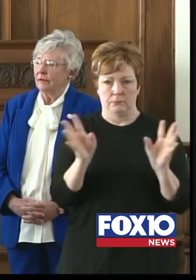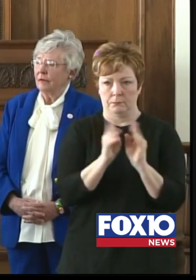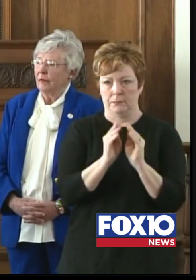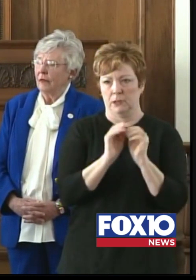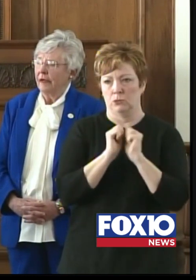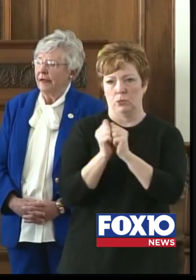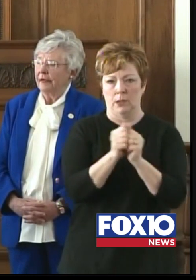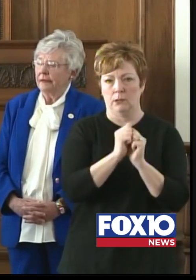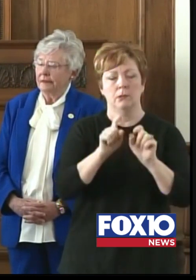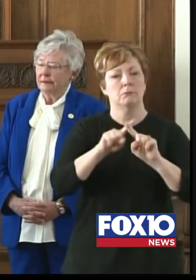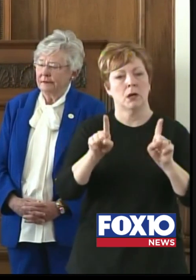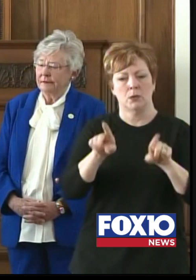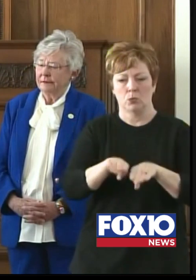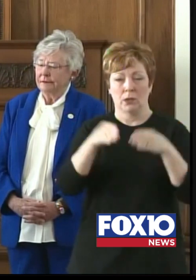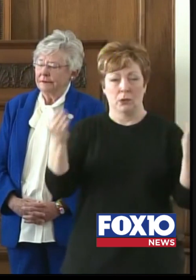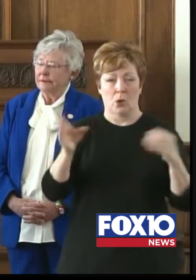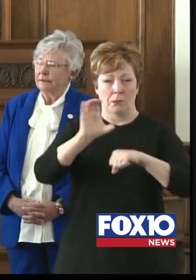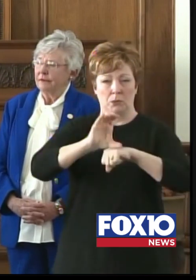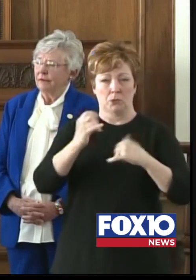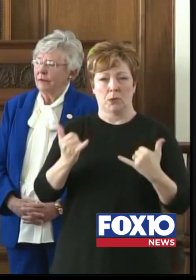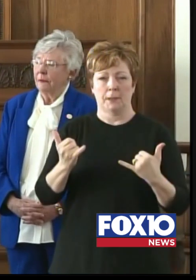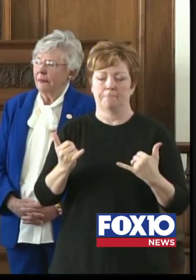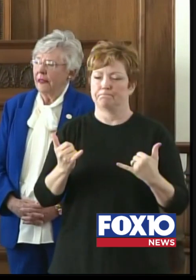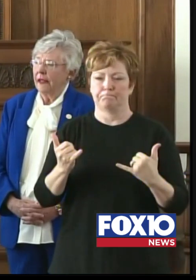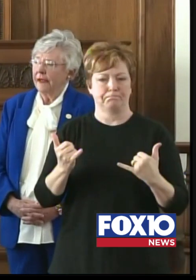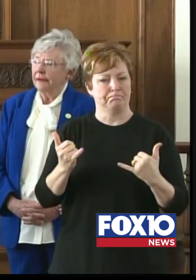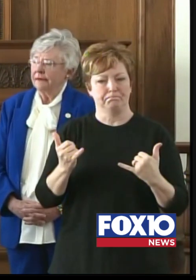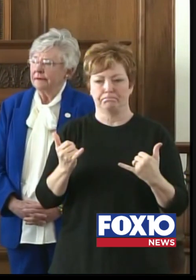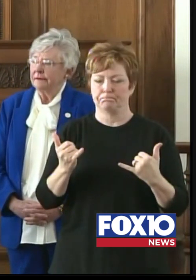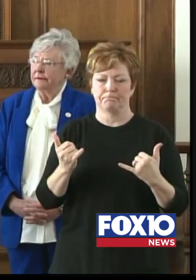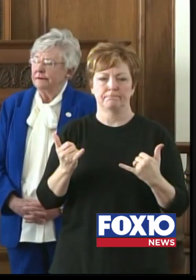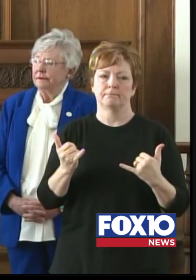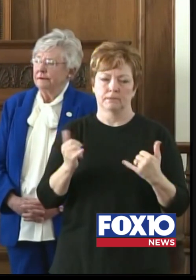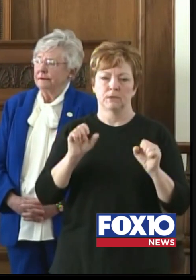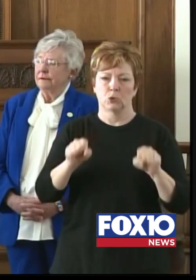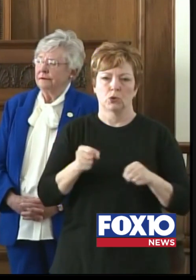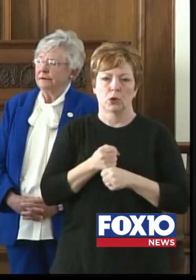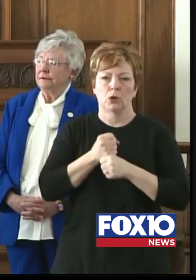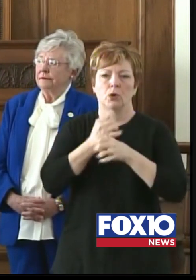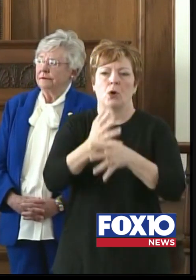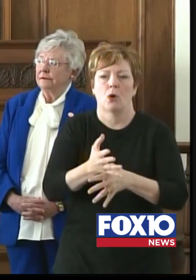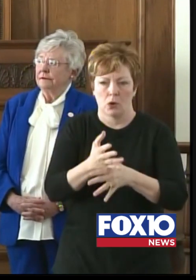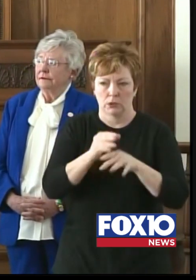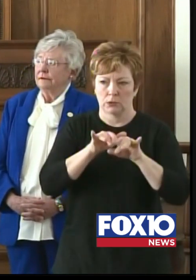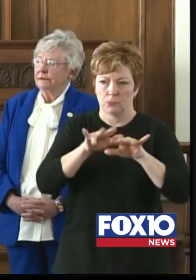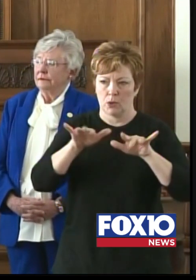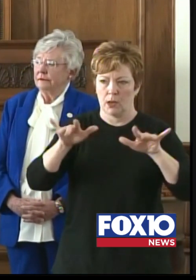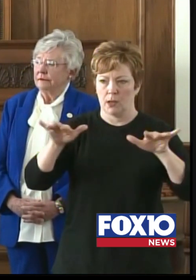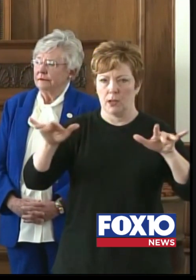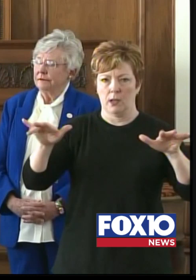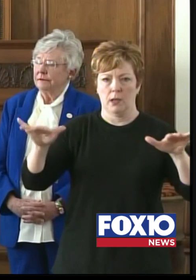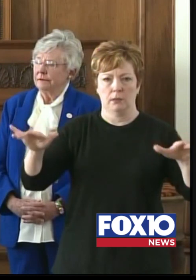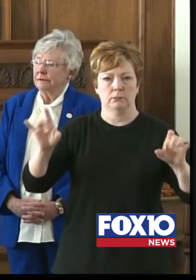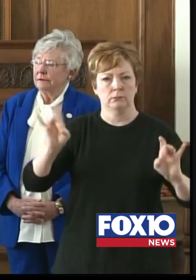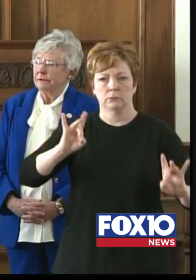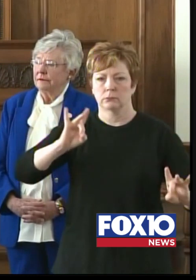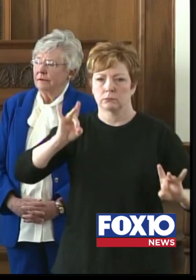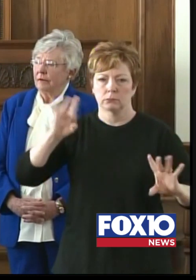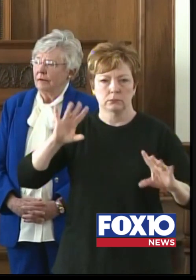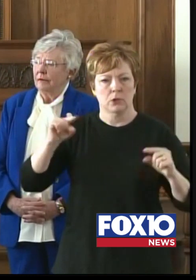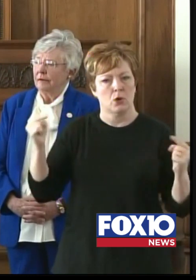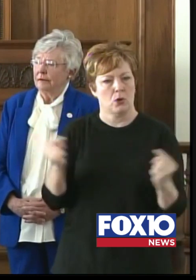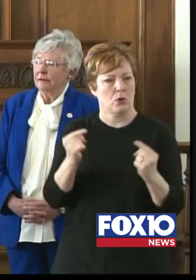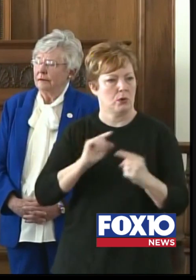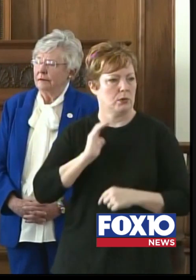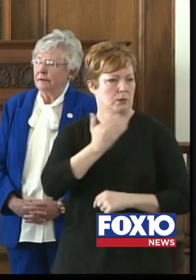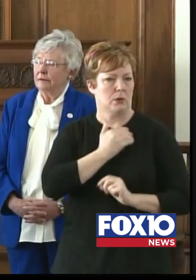reopen at this juncture could facilitate outbreaks of infections that could tragically harm our